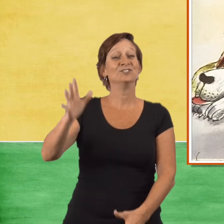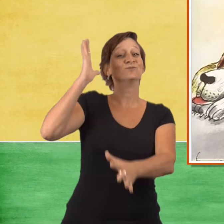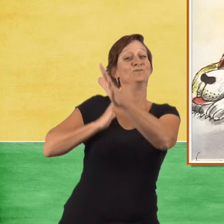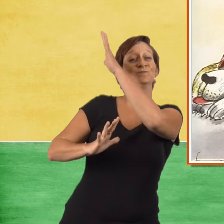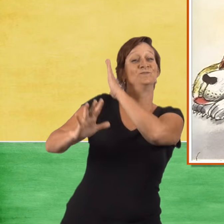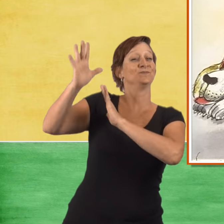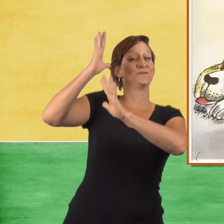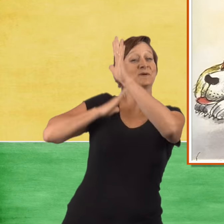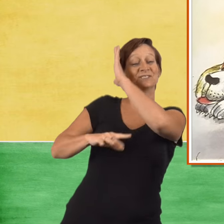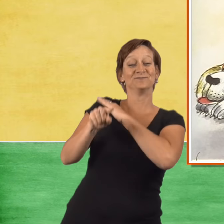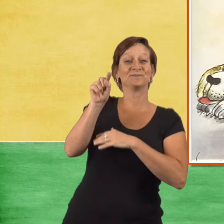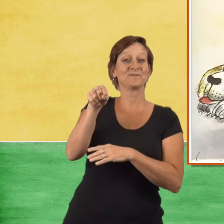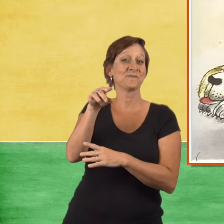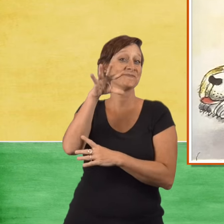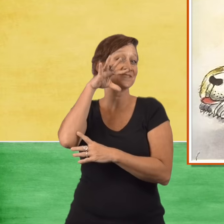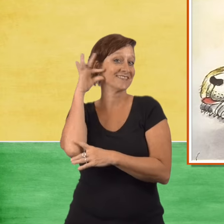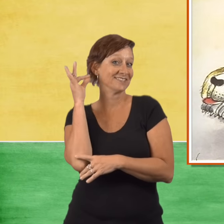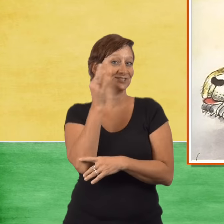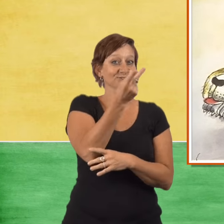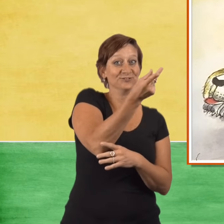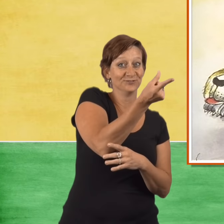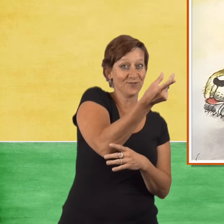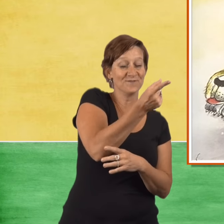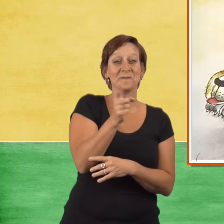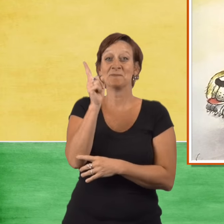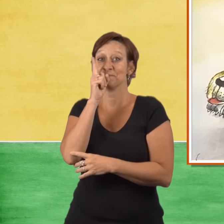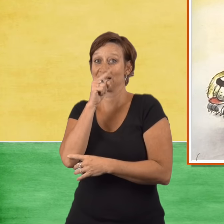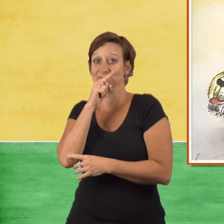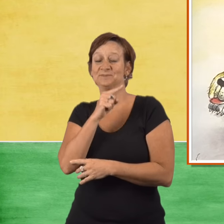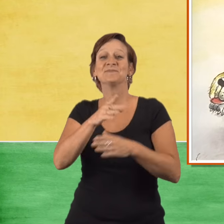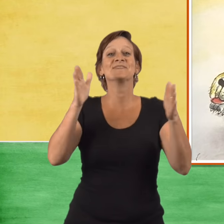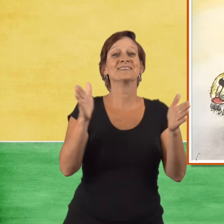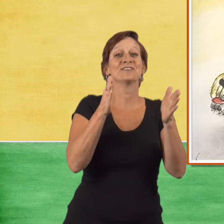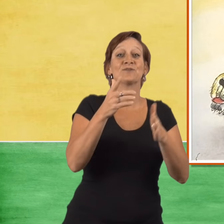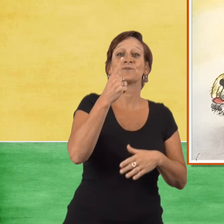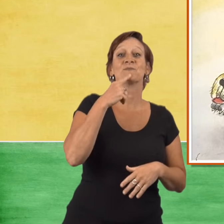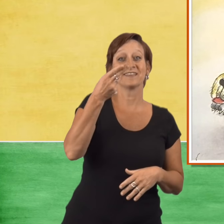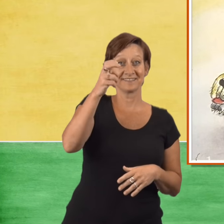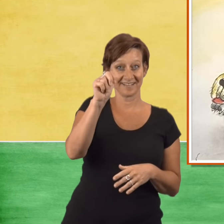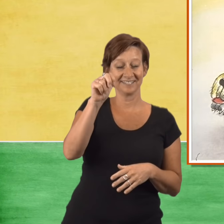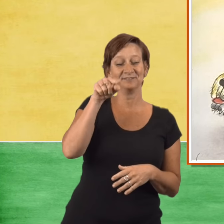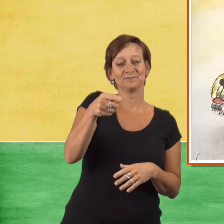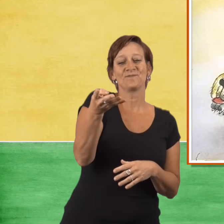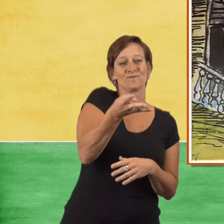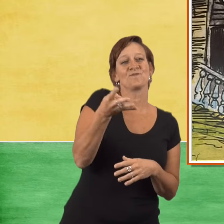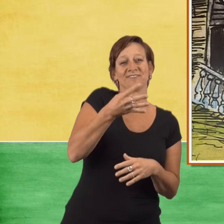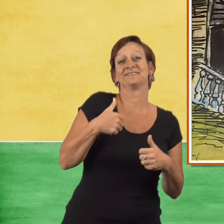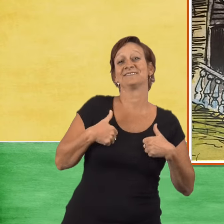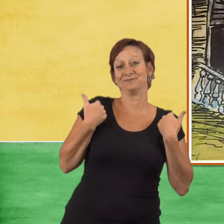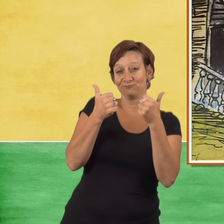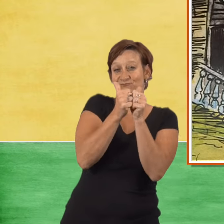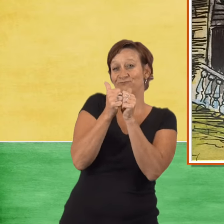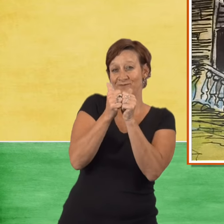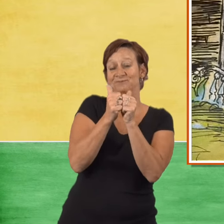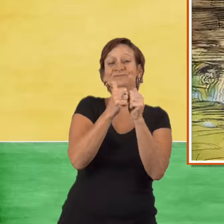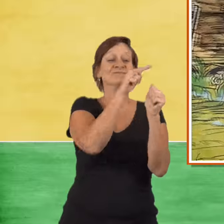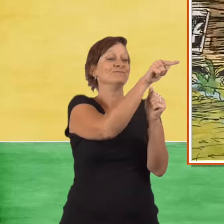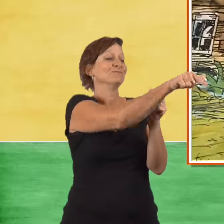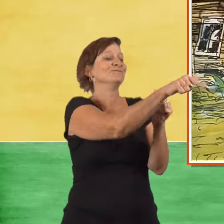Once upon a time, a cat and a dog and a mouse and a little red hen all